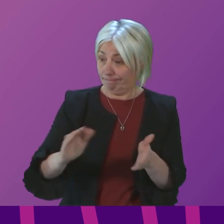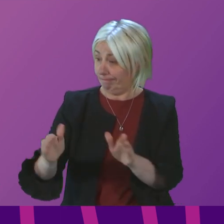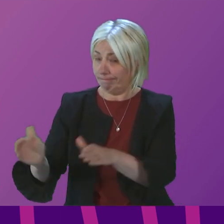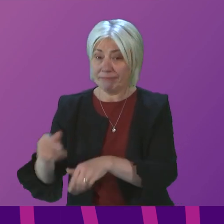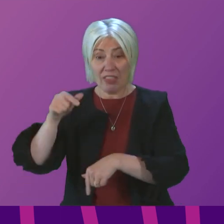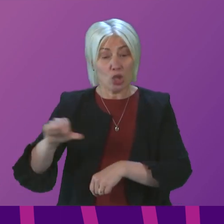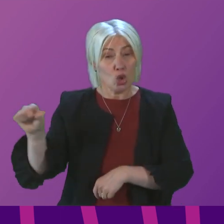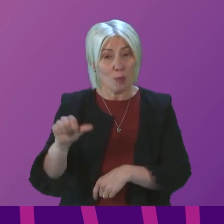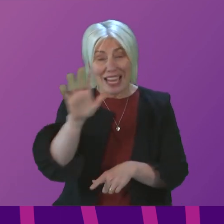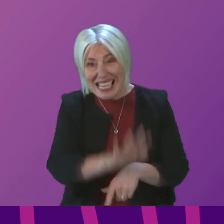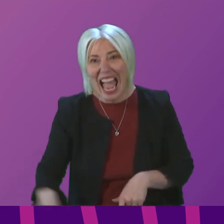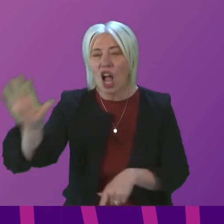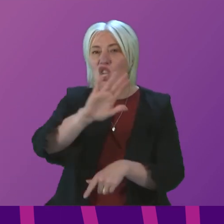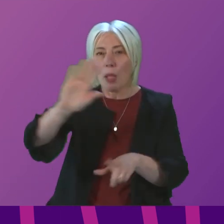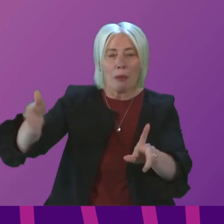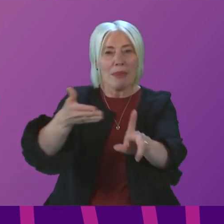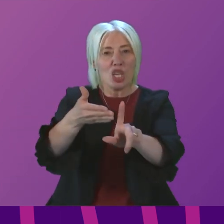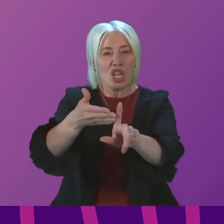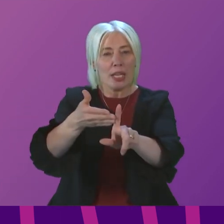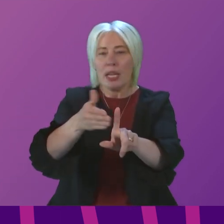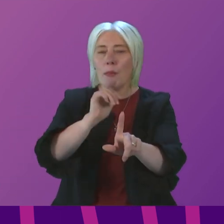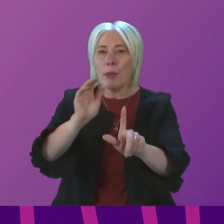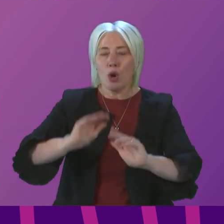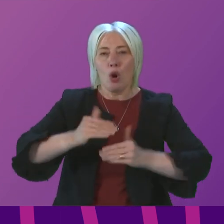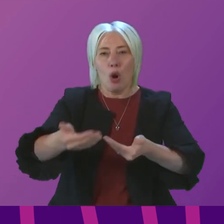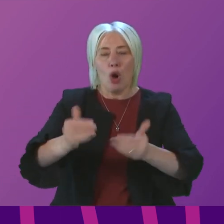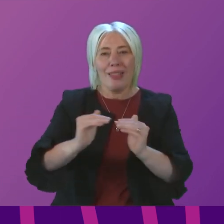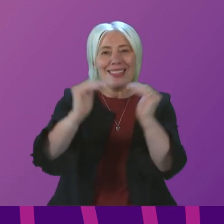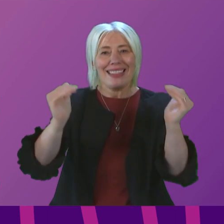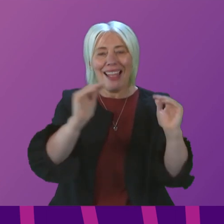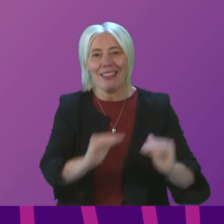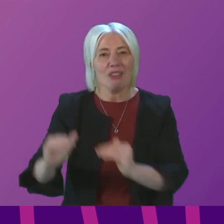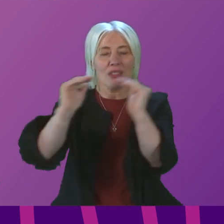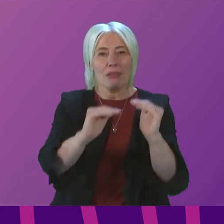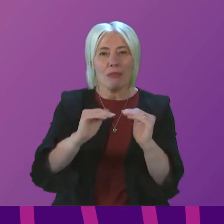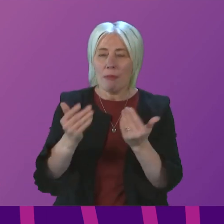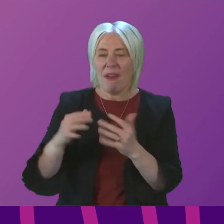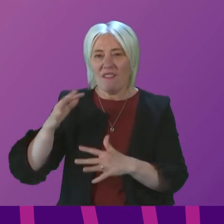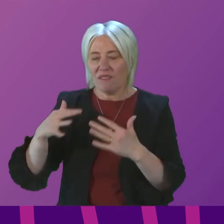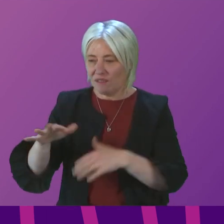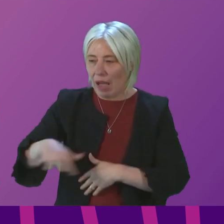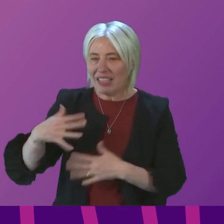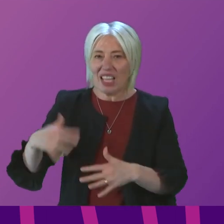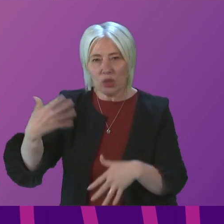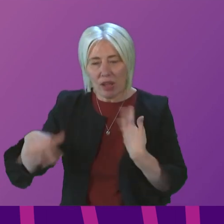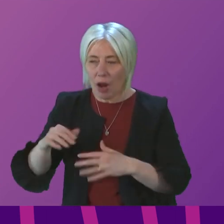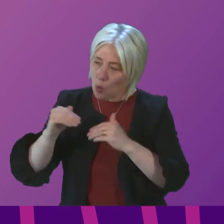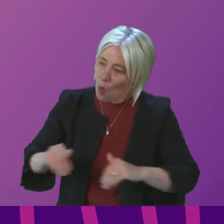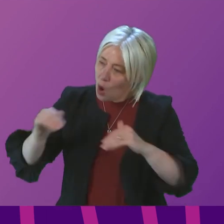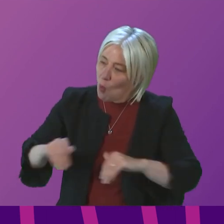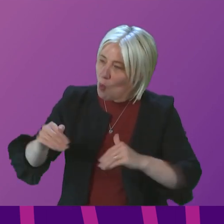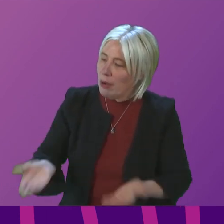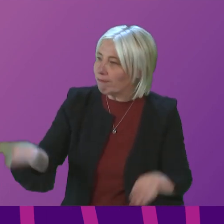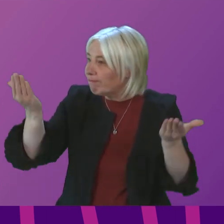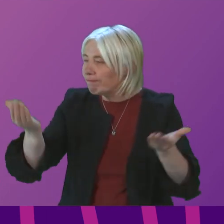to be a national mission, but instead of delivering the standards they promised, more families are going to suffer while they continue to wait for action.